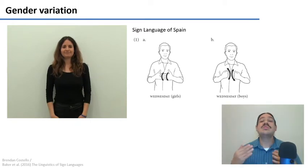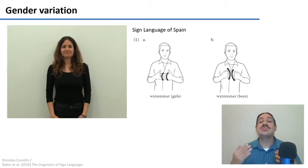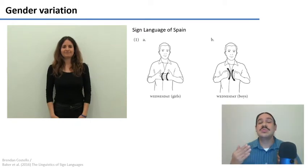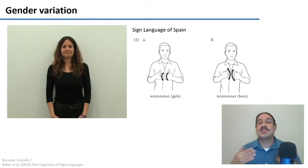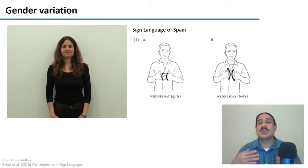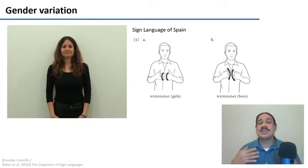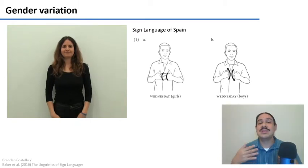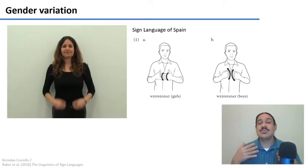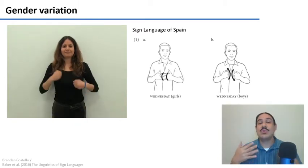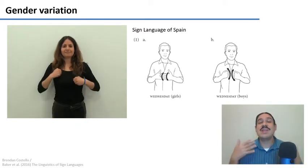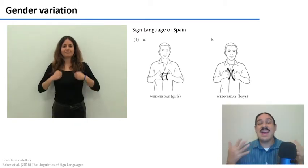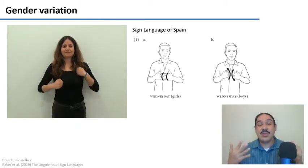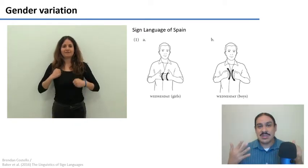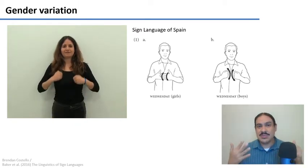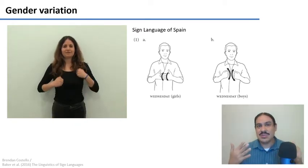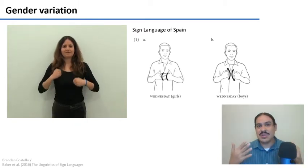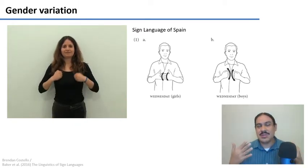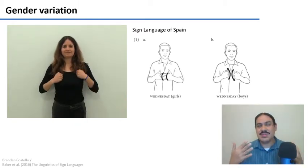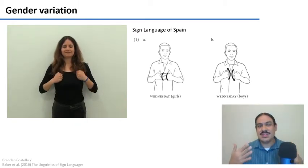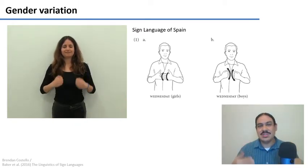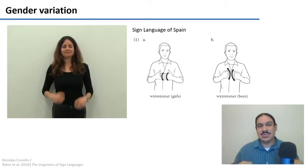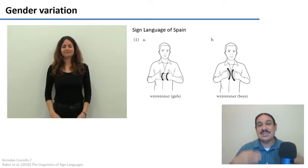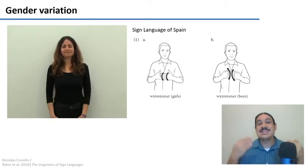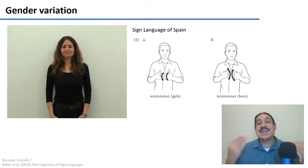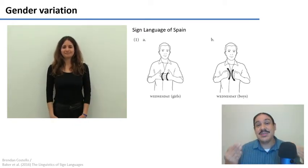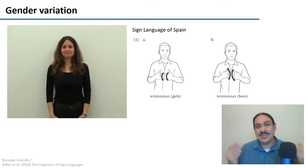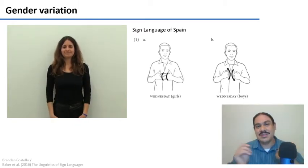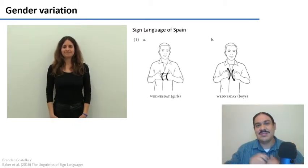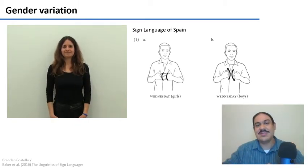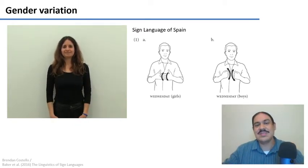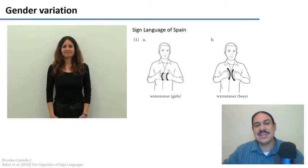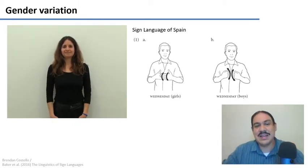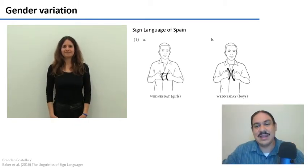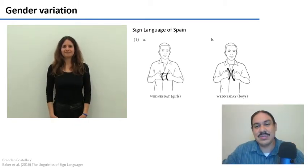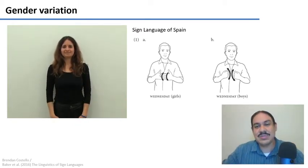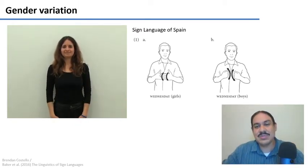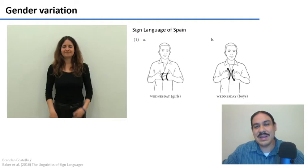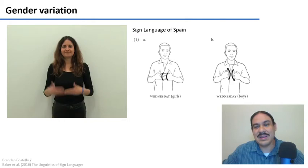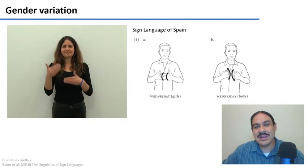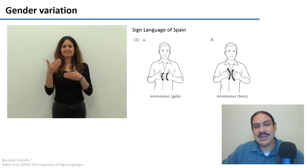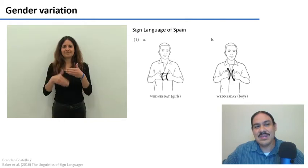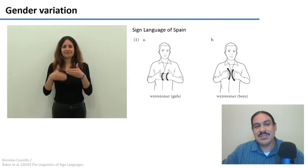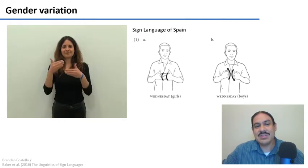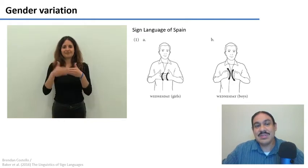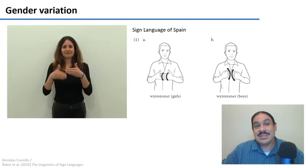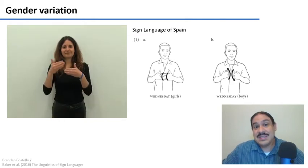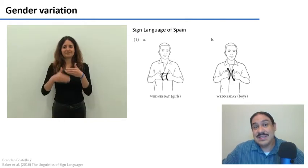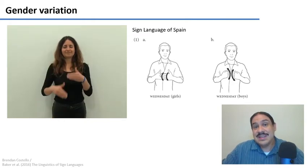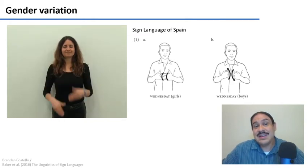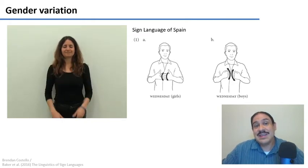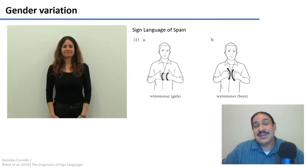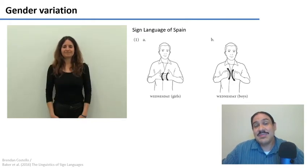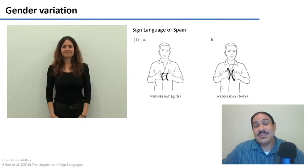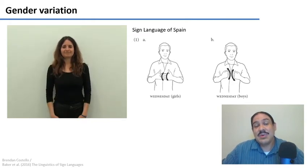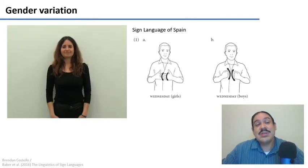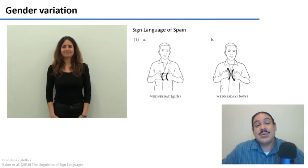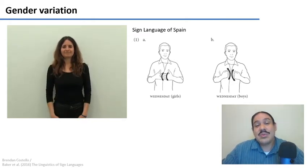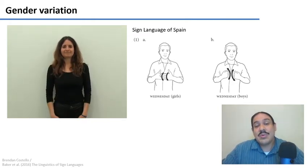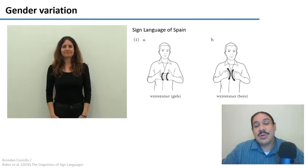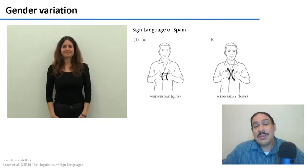use was the one that won out and was adopted into the standard for the sign language of spain but as you can see um when they were growing up